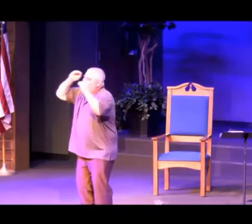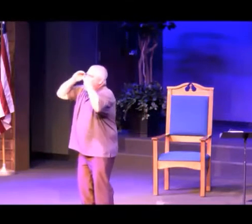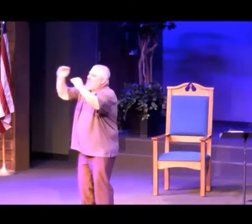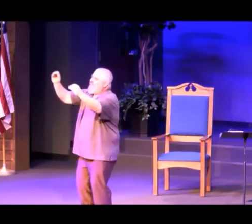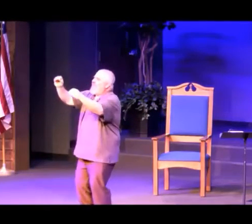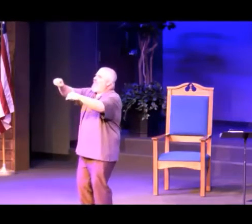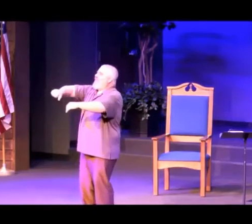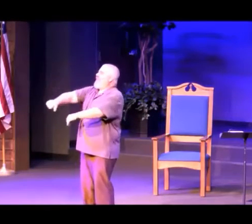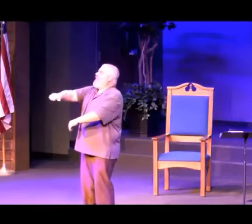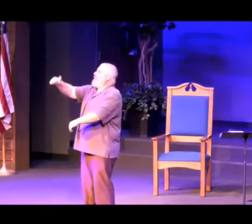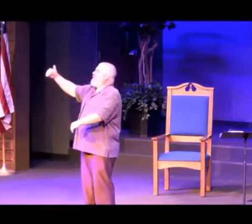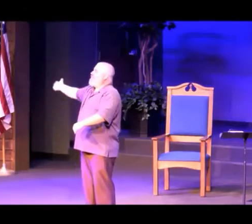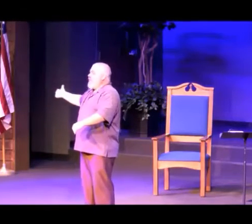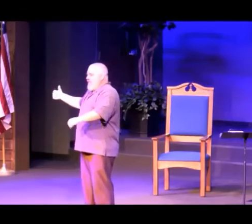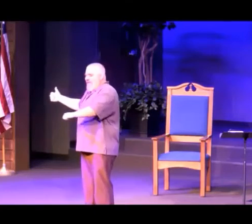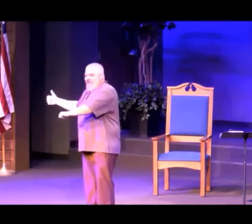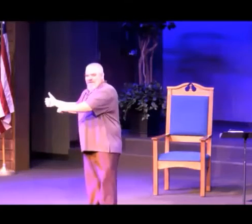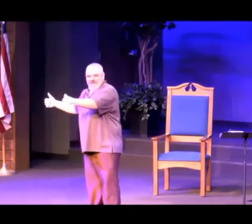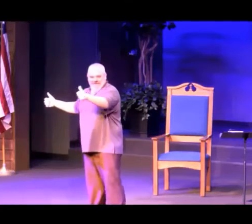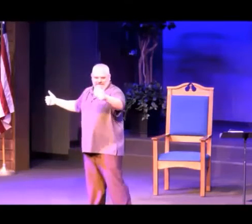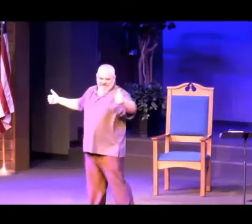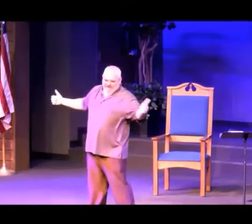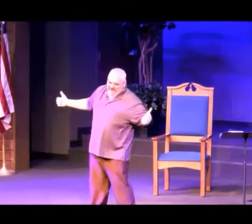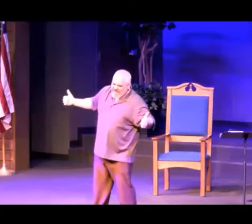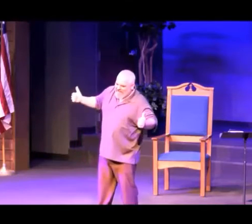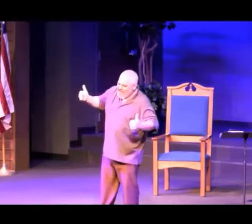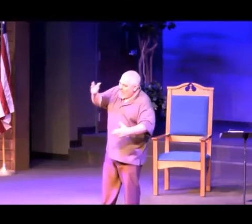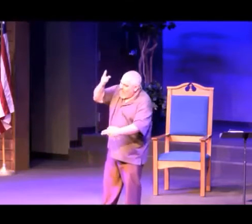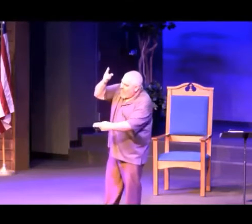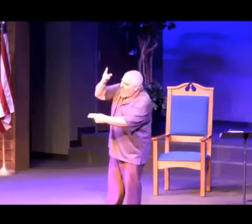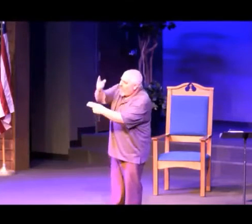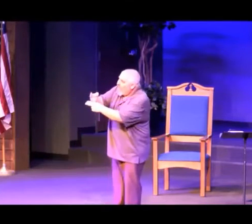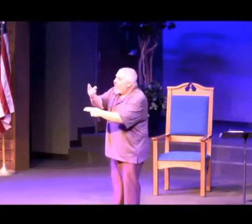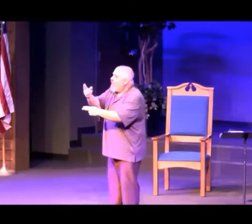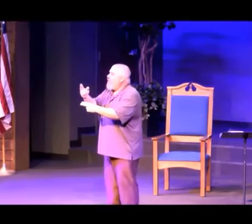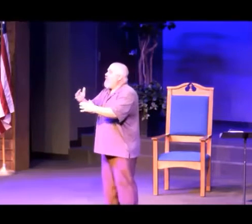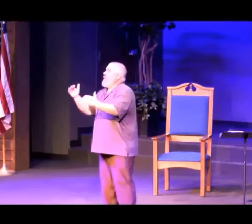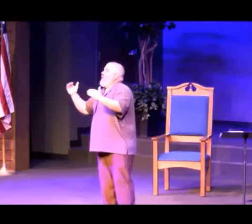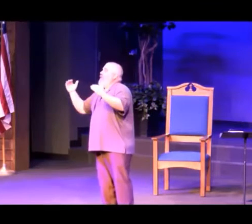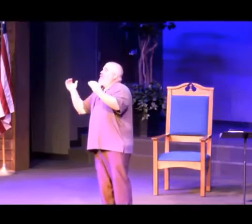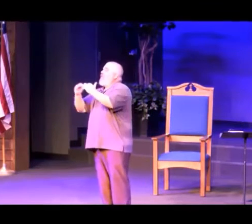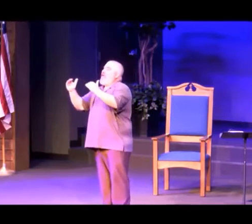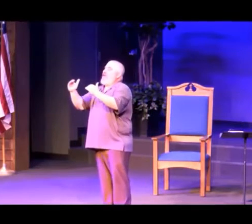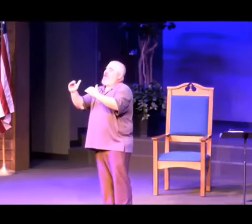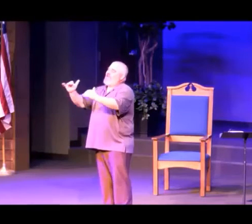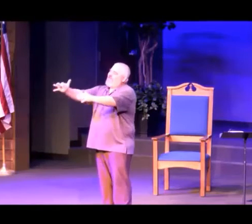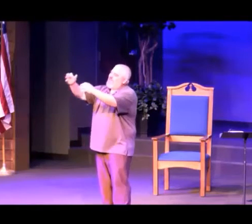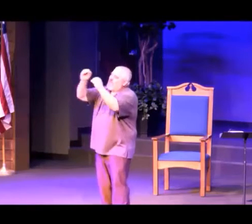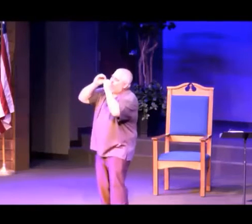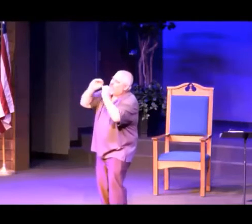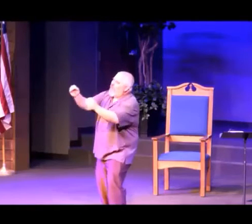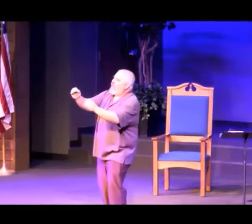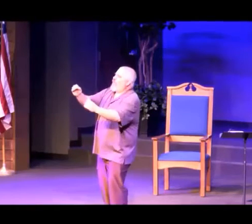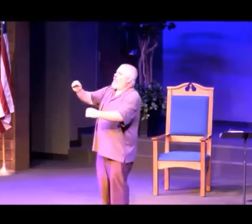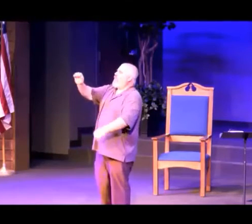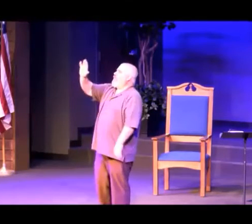name like yours